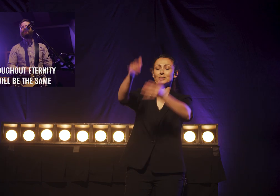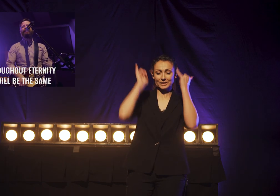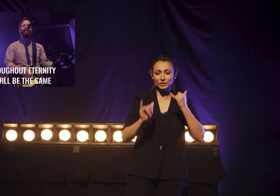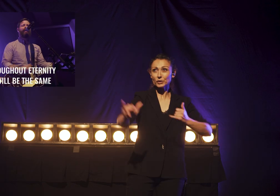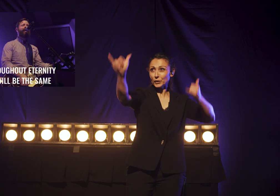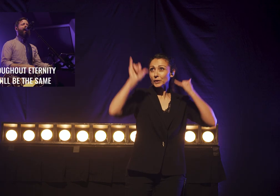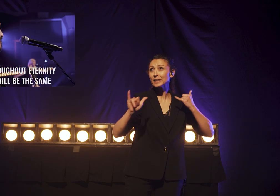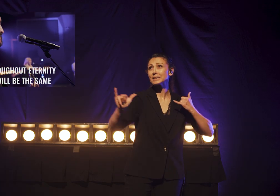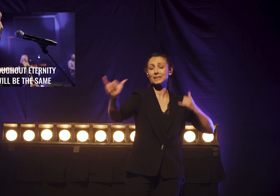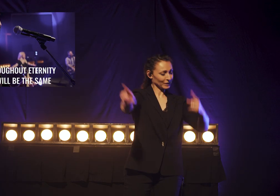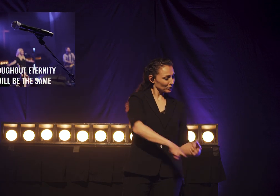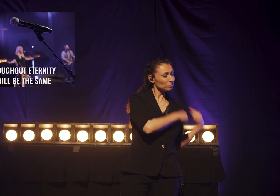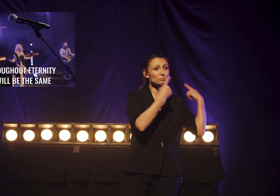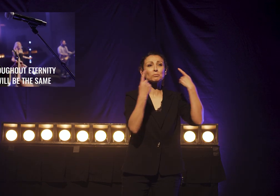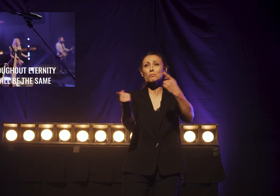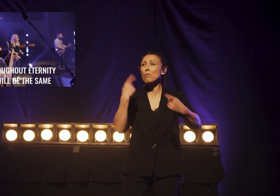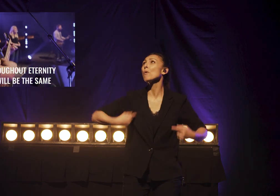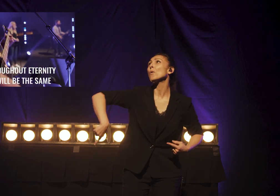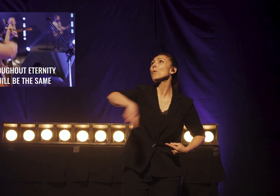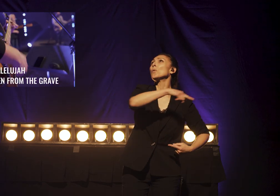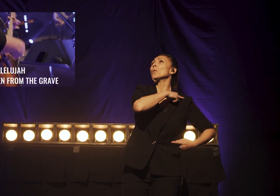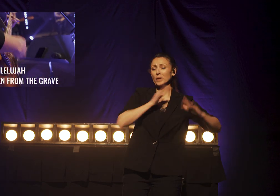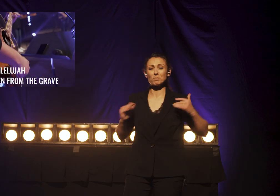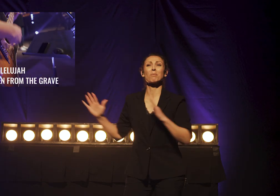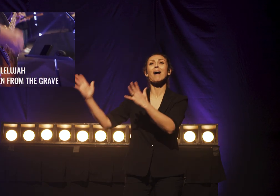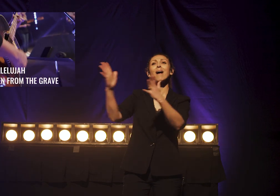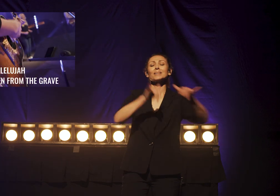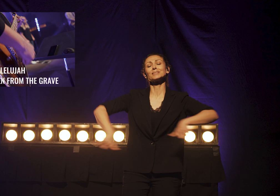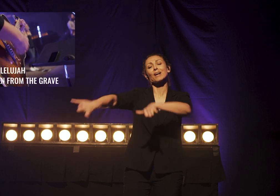Eternity Our Song Will Be The Same Hallelujah